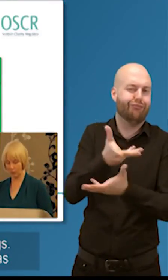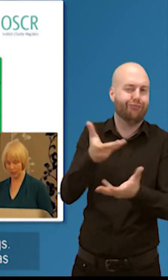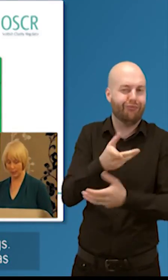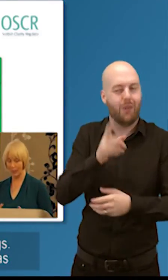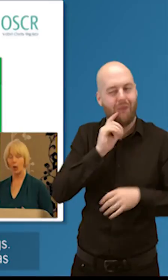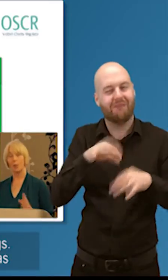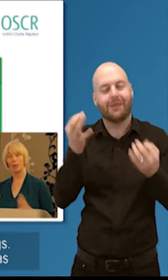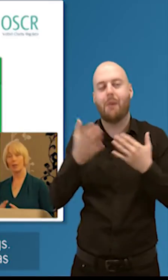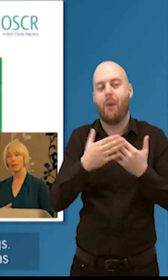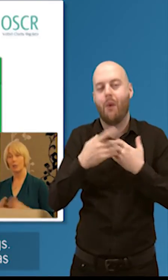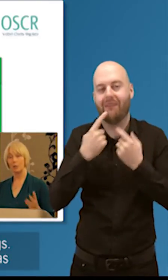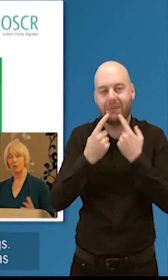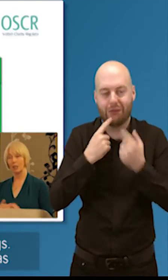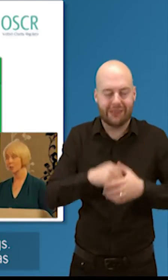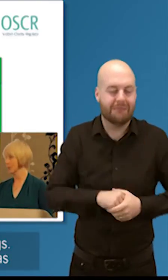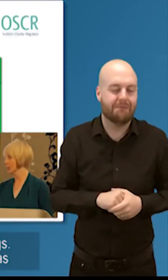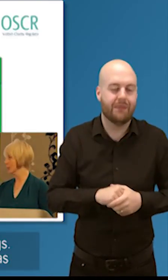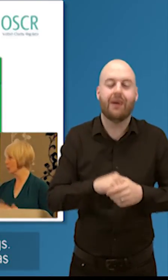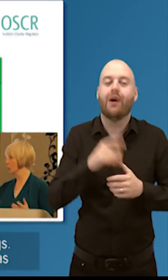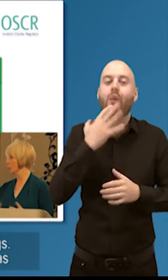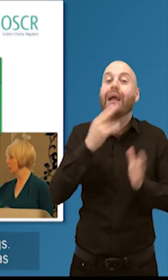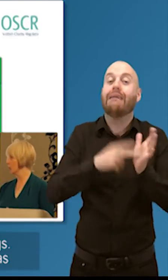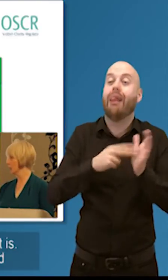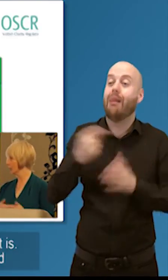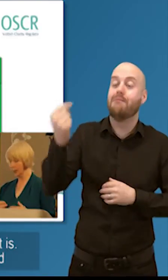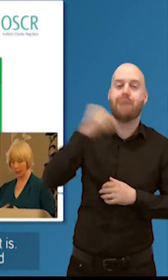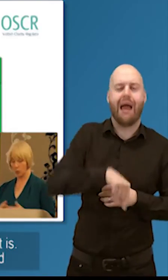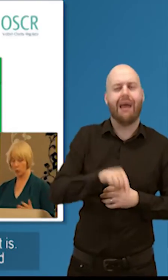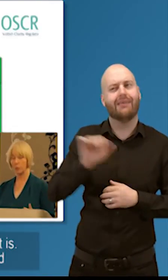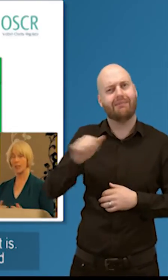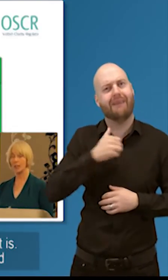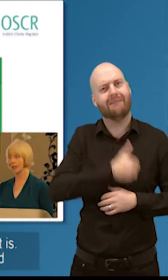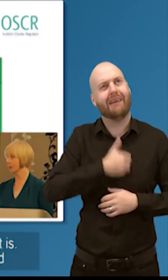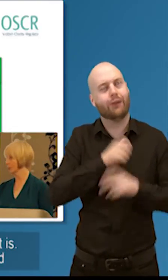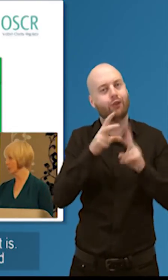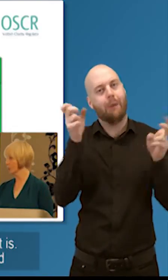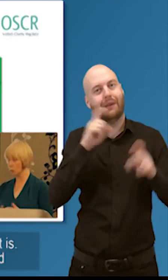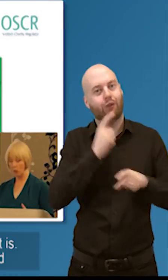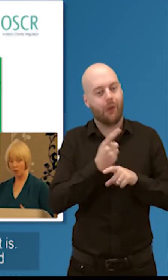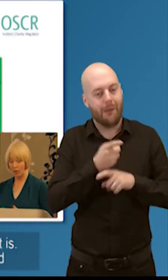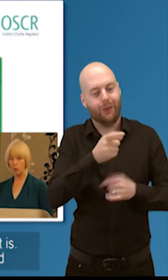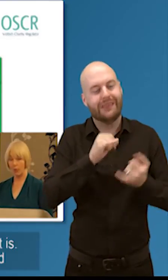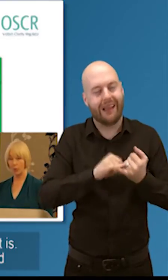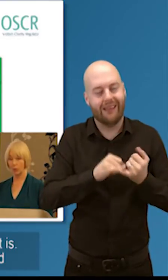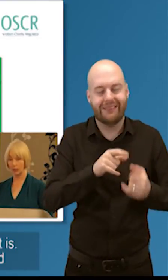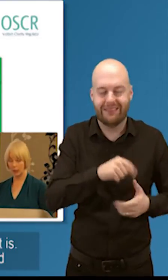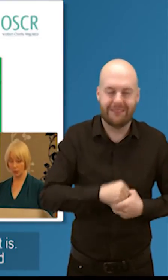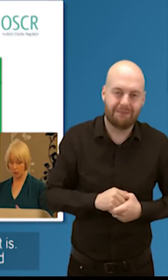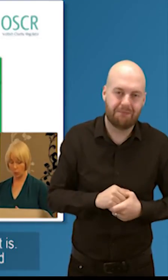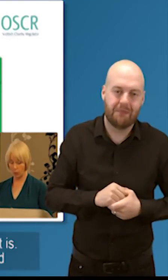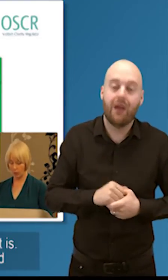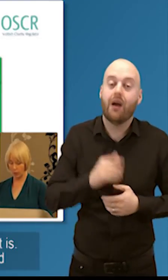It's one of his favourite things. But when we were set up 16 years ago, nobody was thinking that this was going to be the scale that it is. So very many